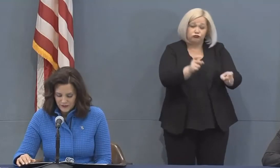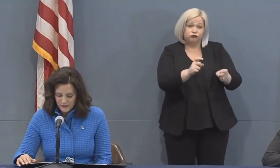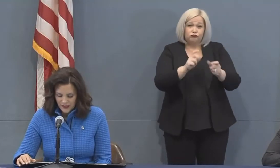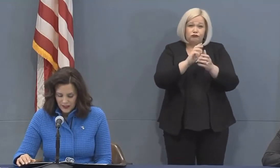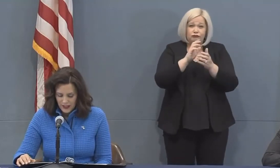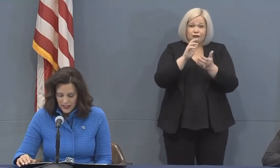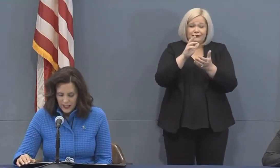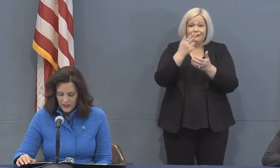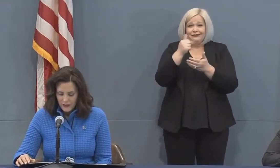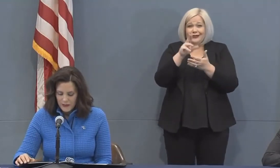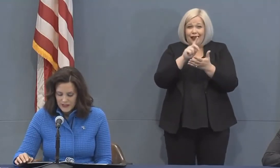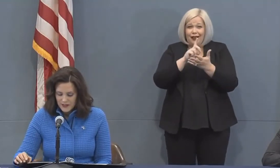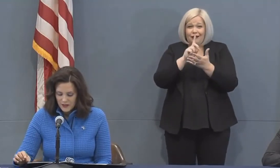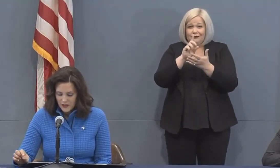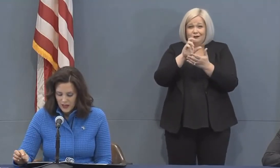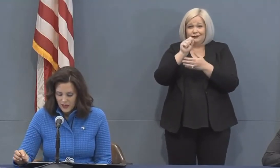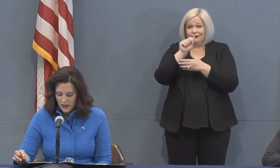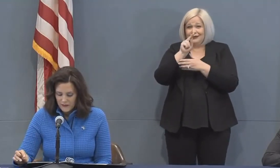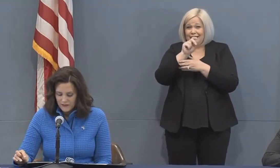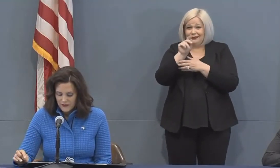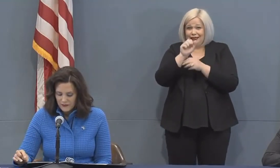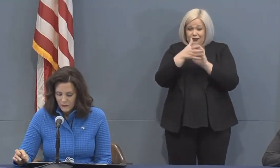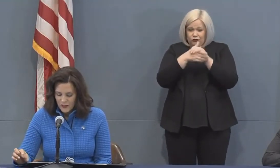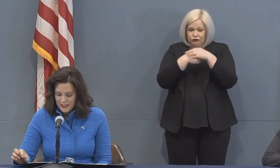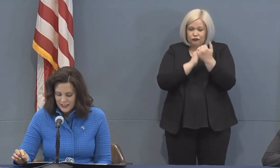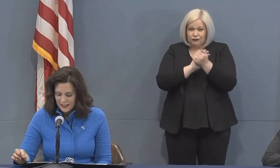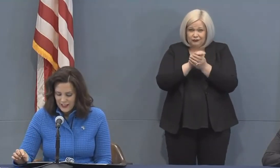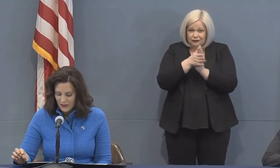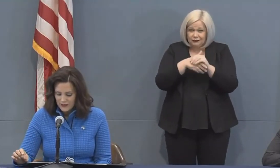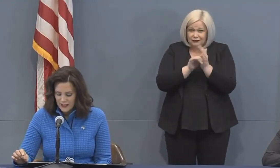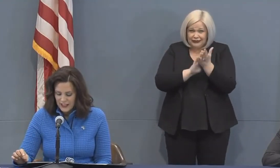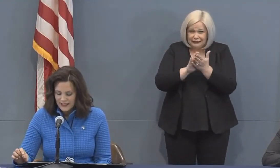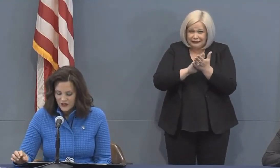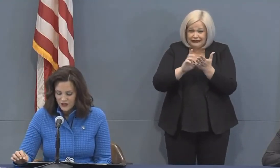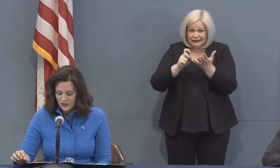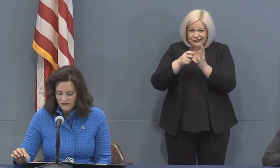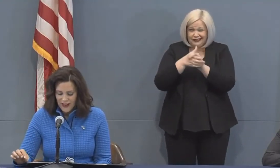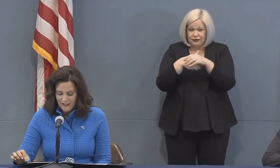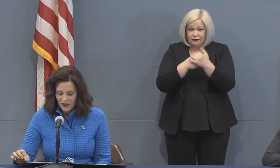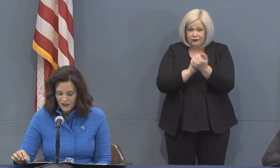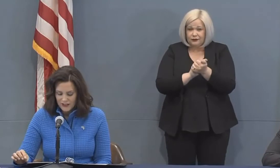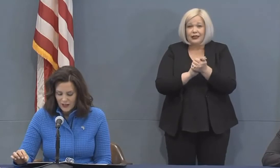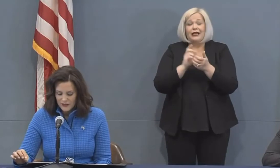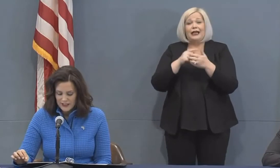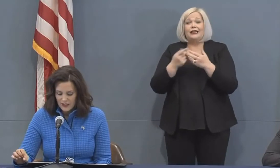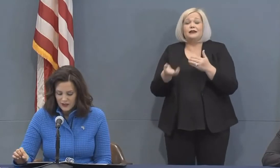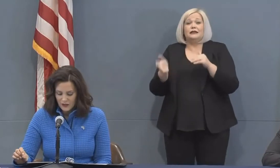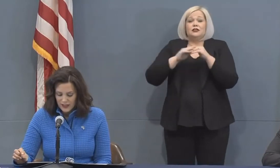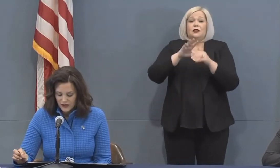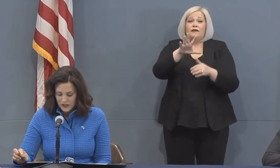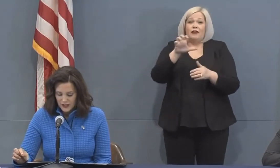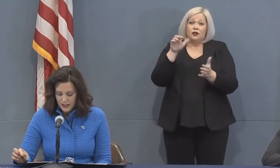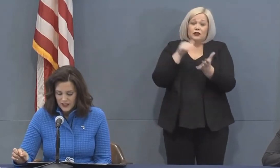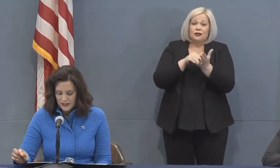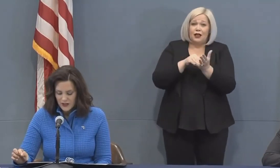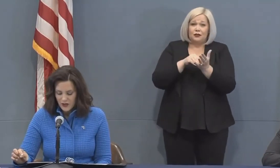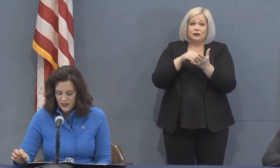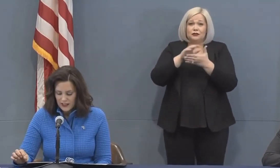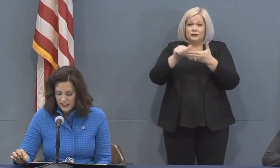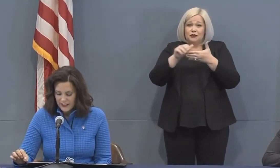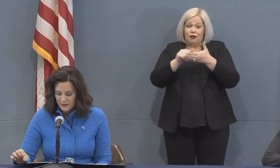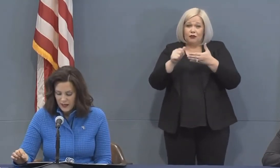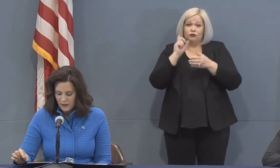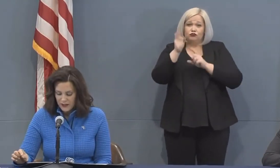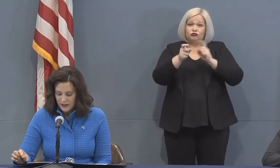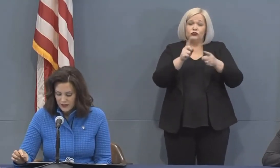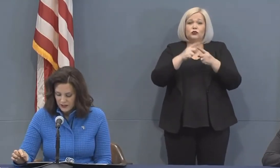region. And the business recently announced an additional $500,000 donation to the